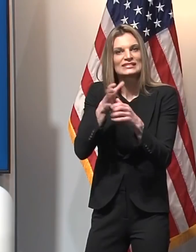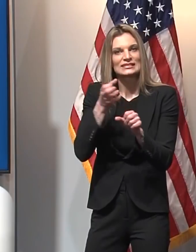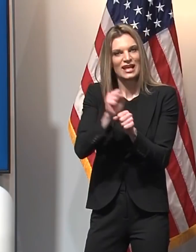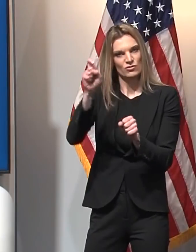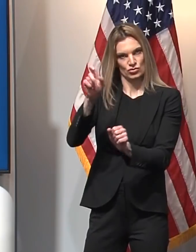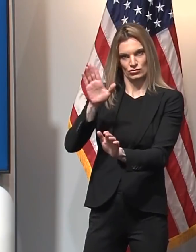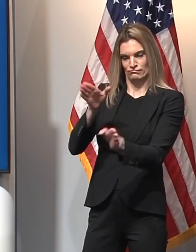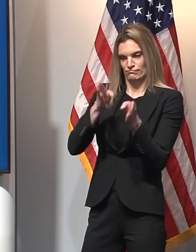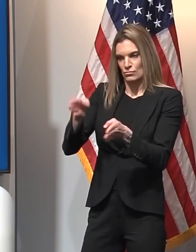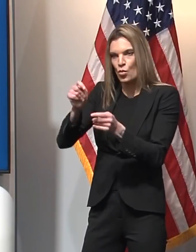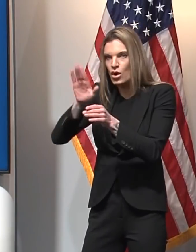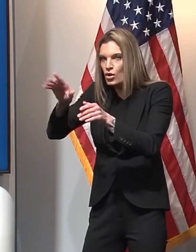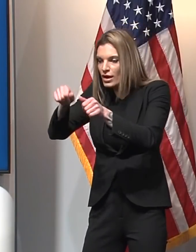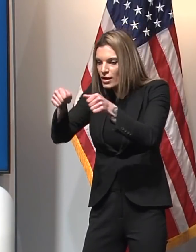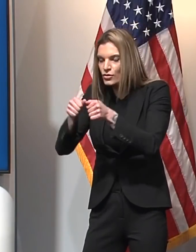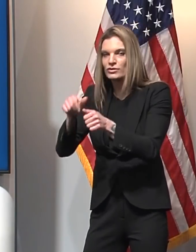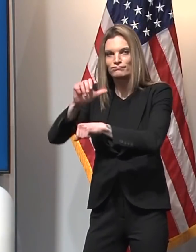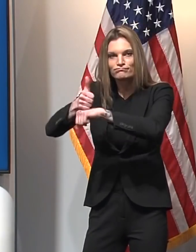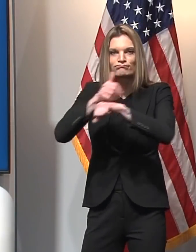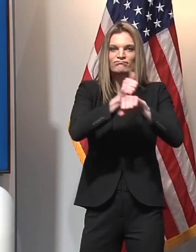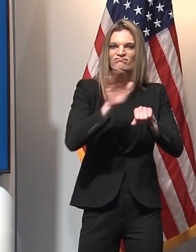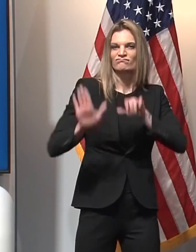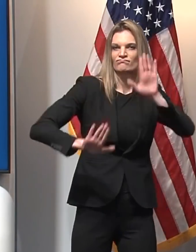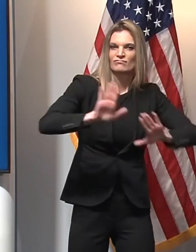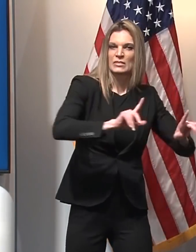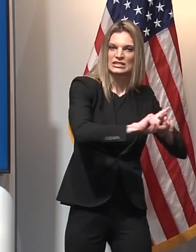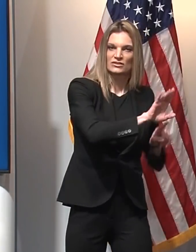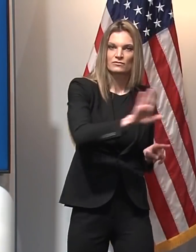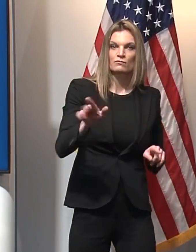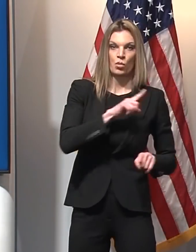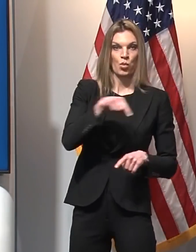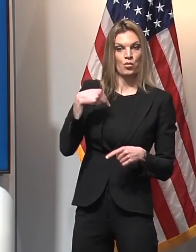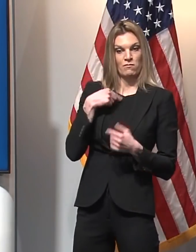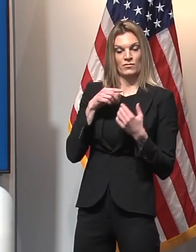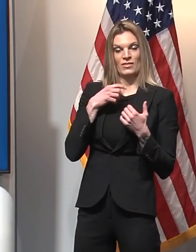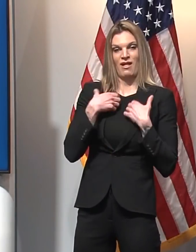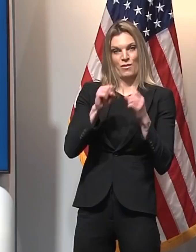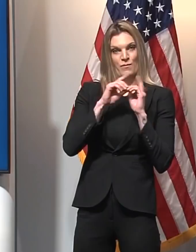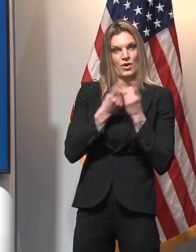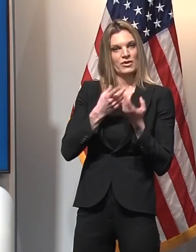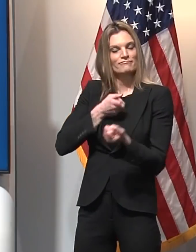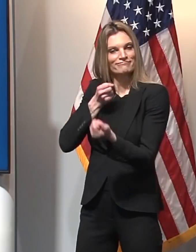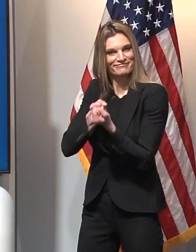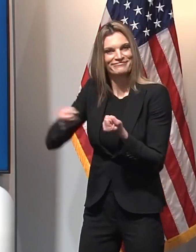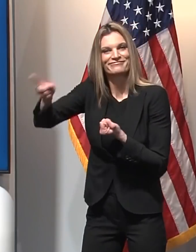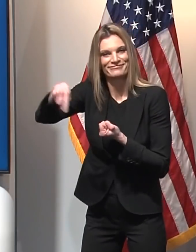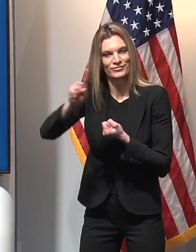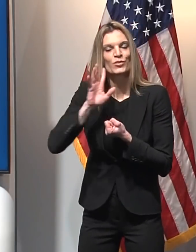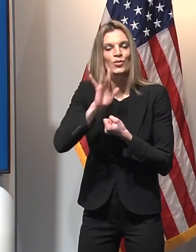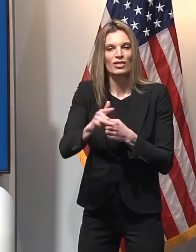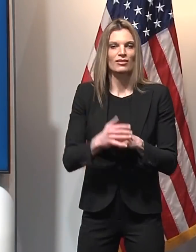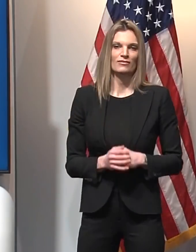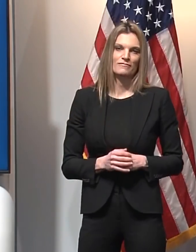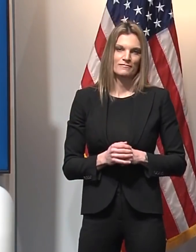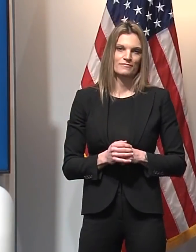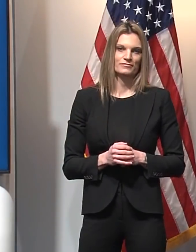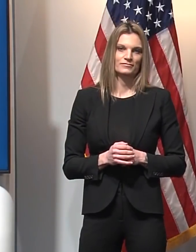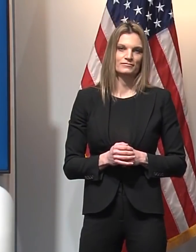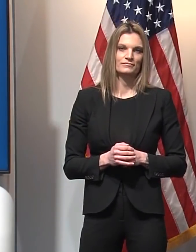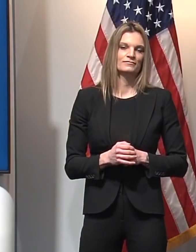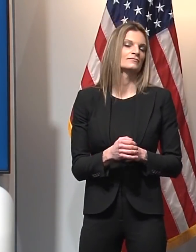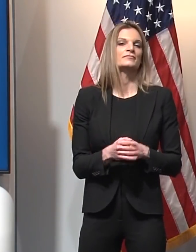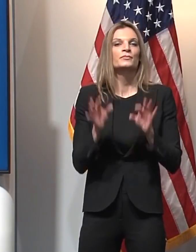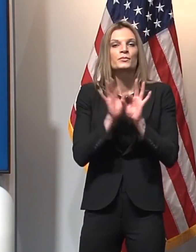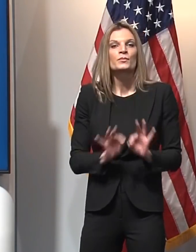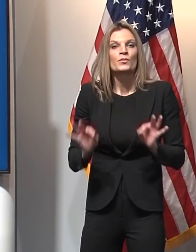March 1st, and we at MDHHS stand ready to support however we can. The most important